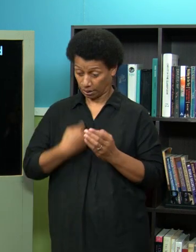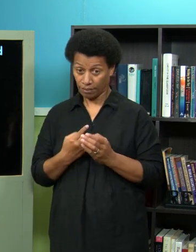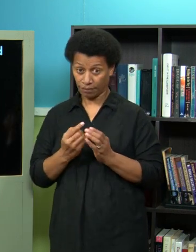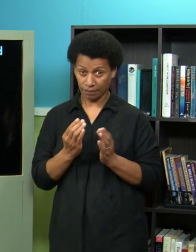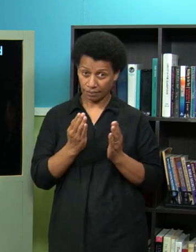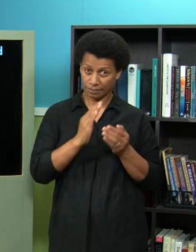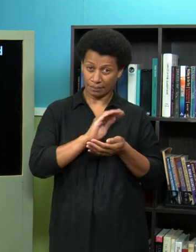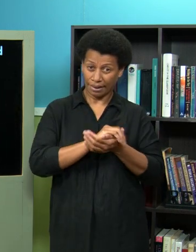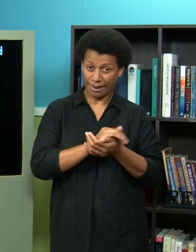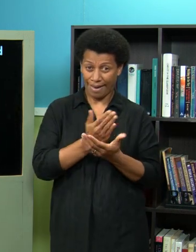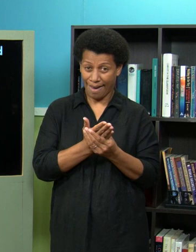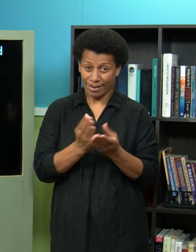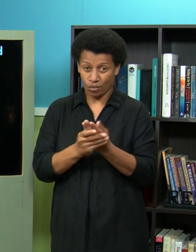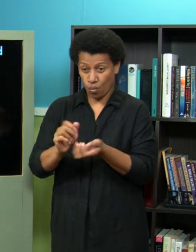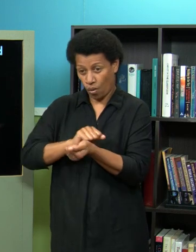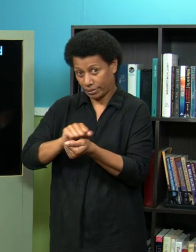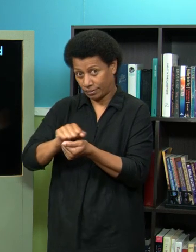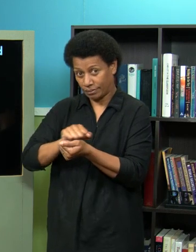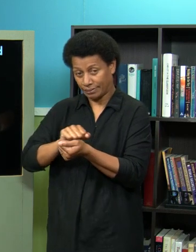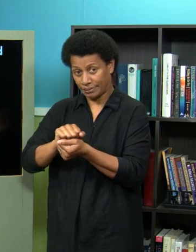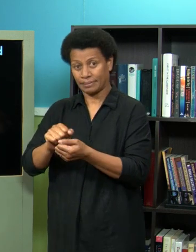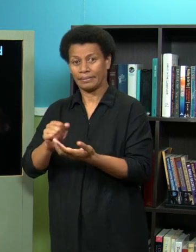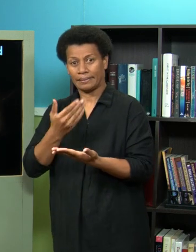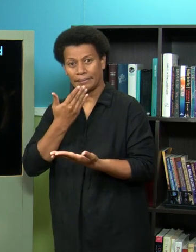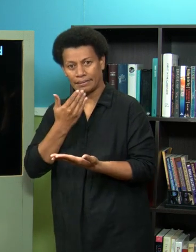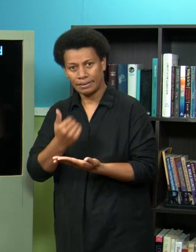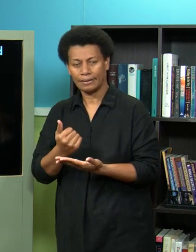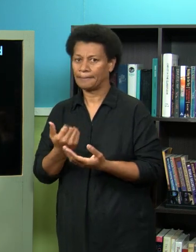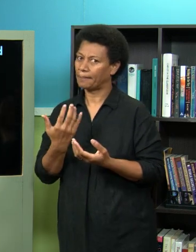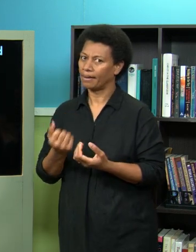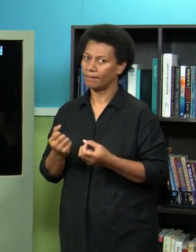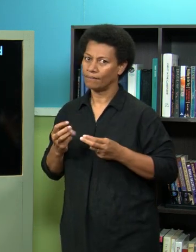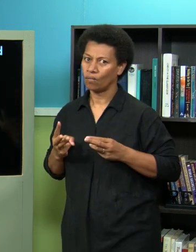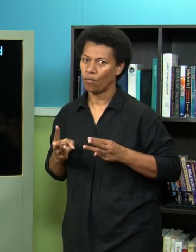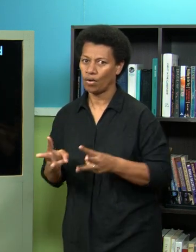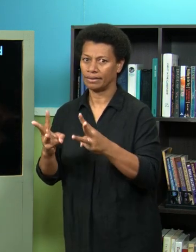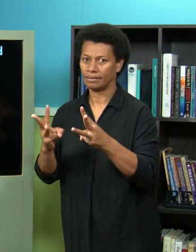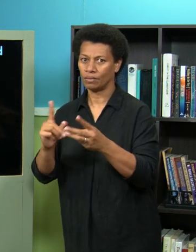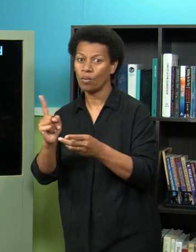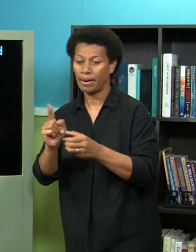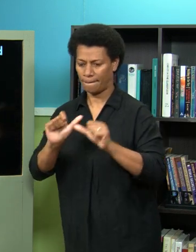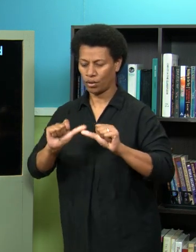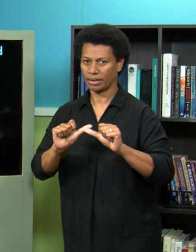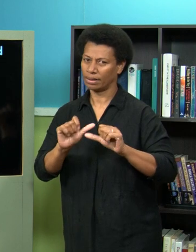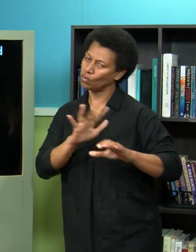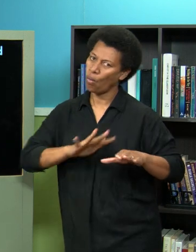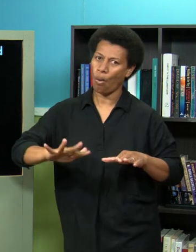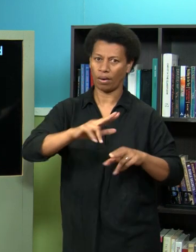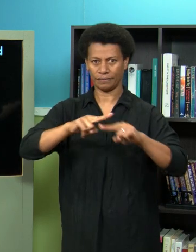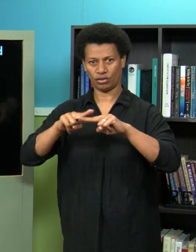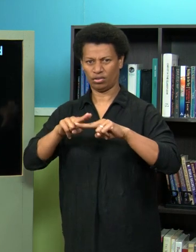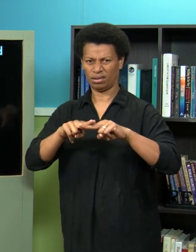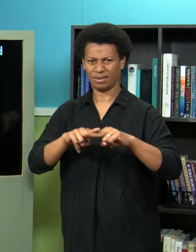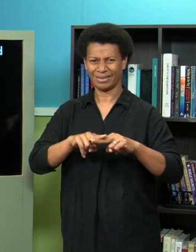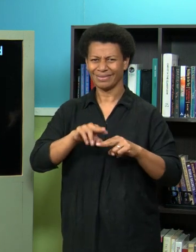your hand washing seriously um these are ways that you are protecting everybody here in fiji not just yourself